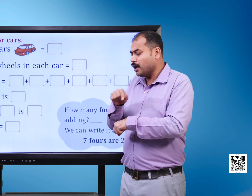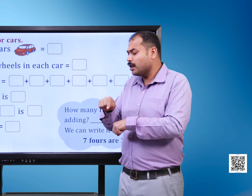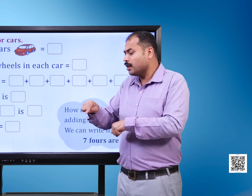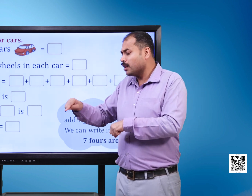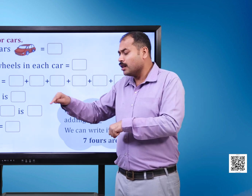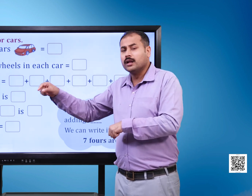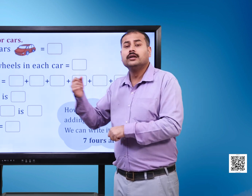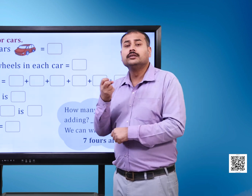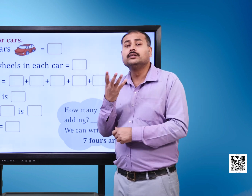blank